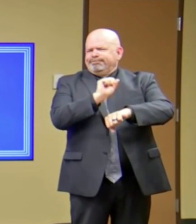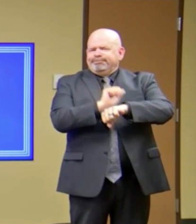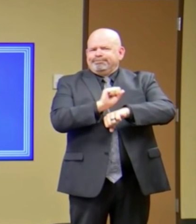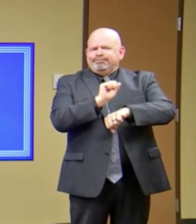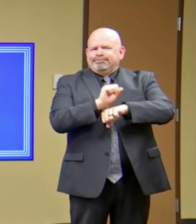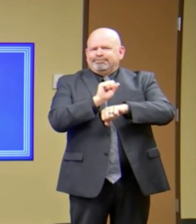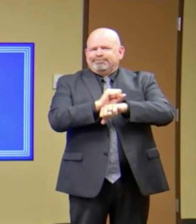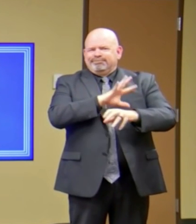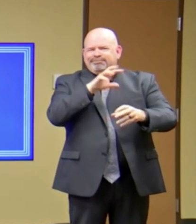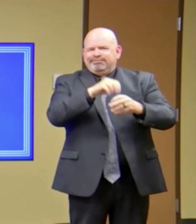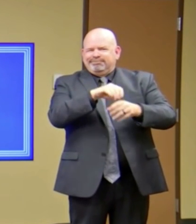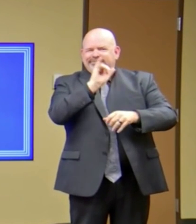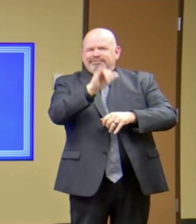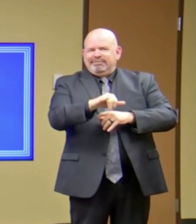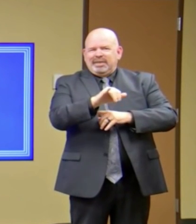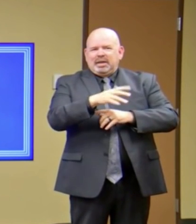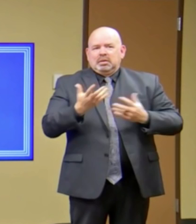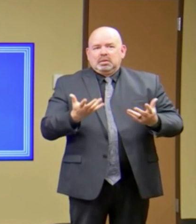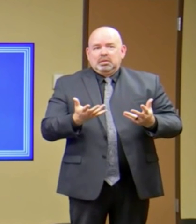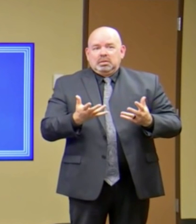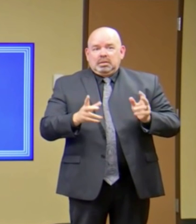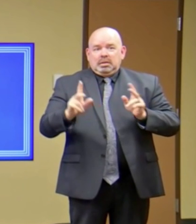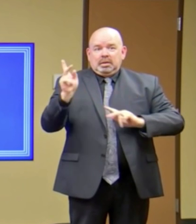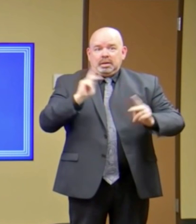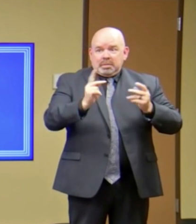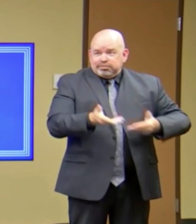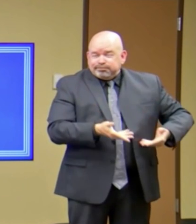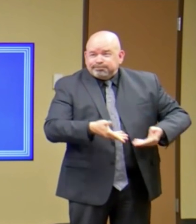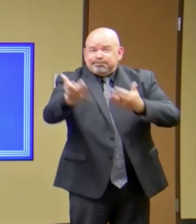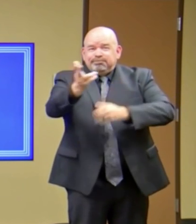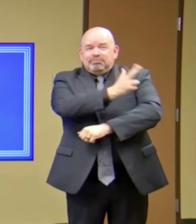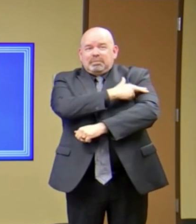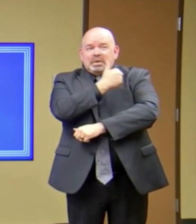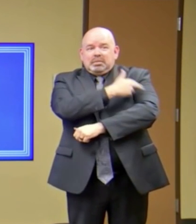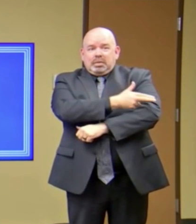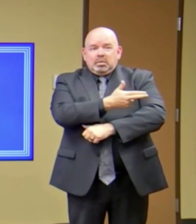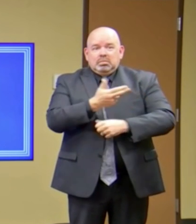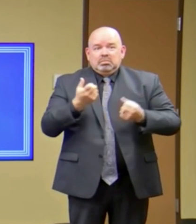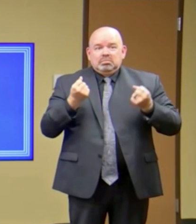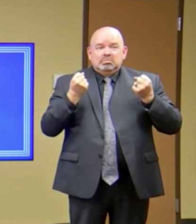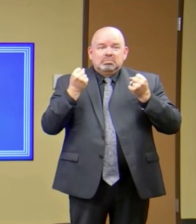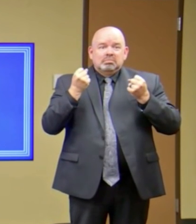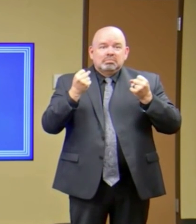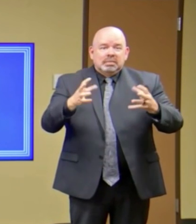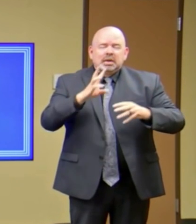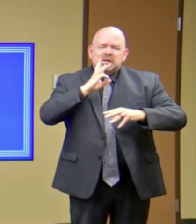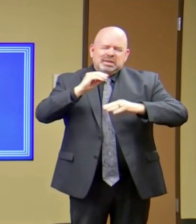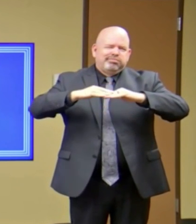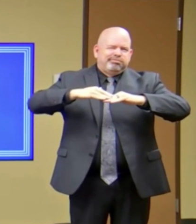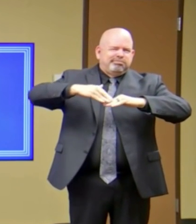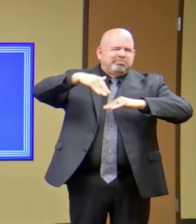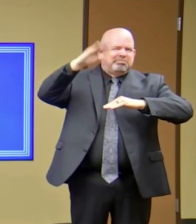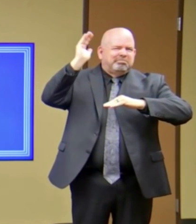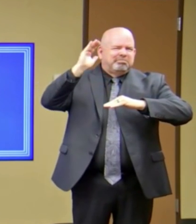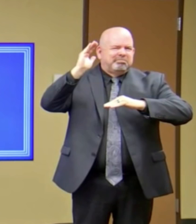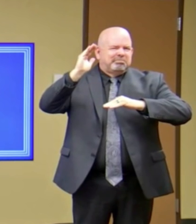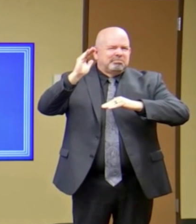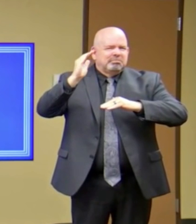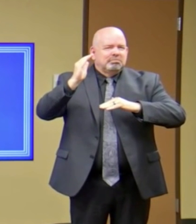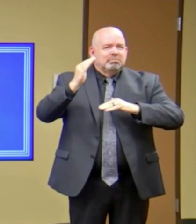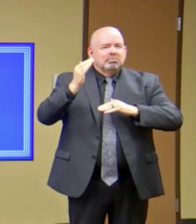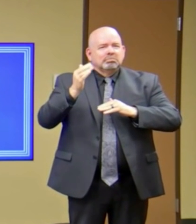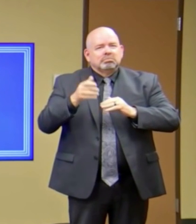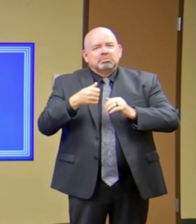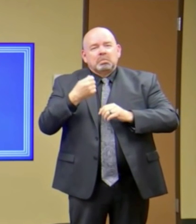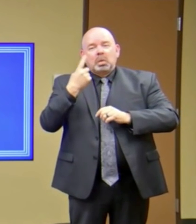Of the cases requiring hospitalization, most have been over 60 years of age and had at least one underlying health condition. I